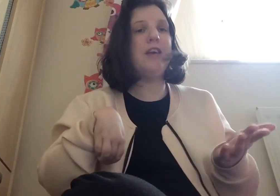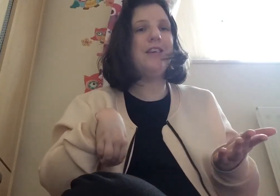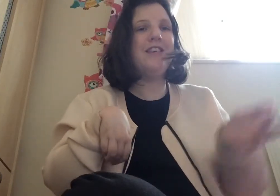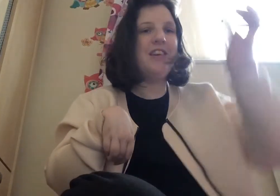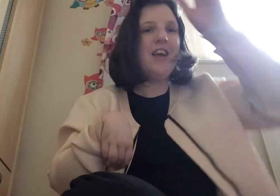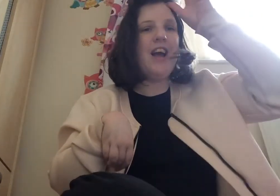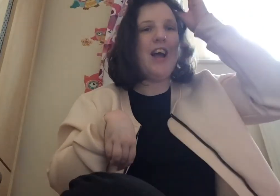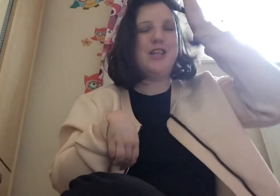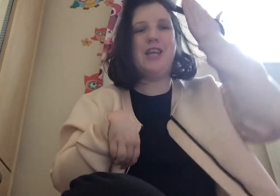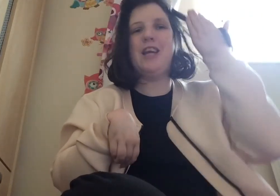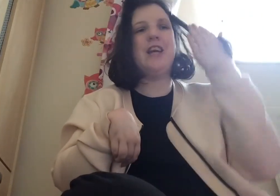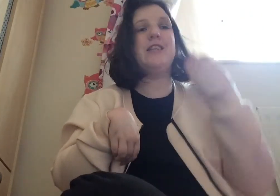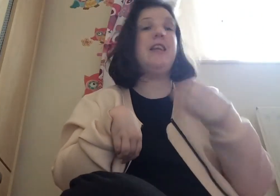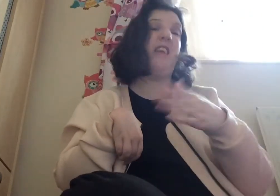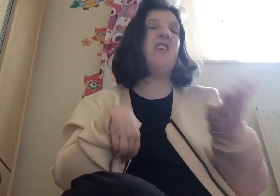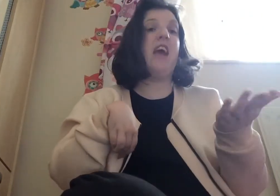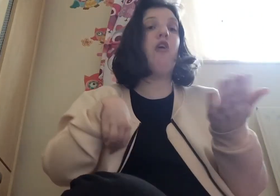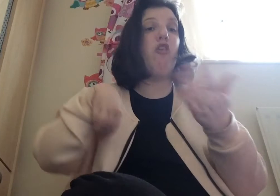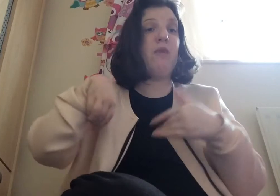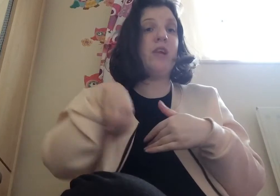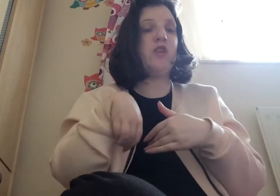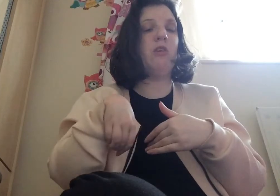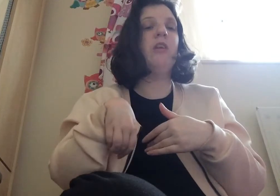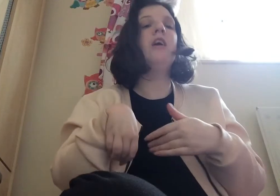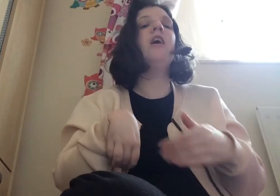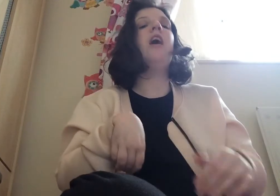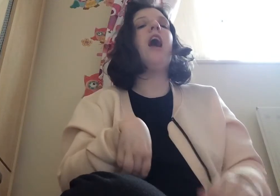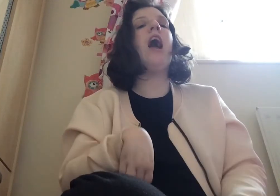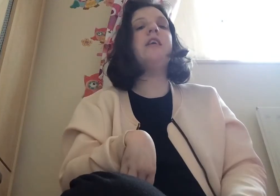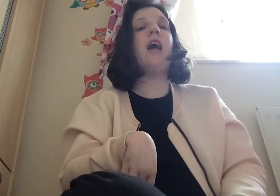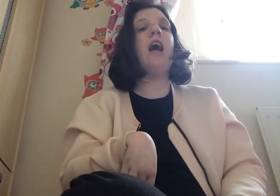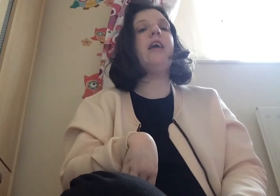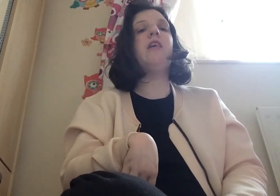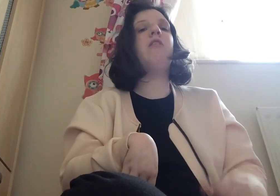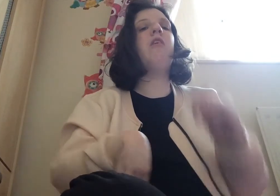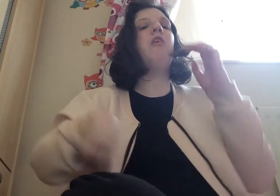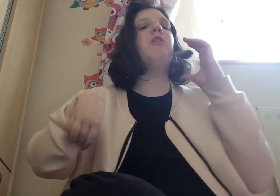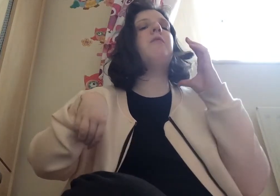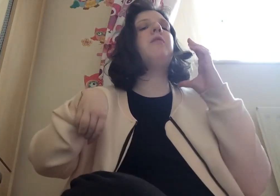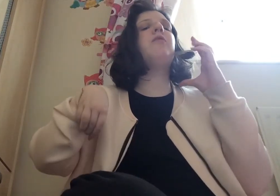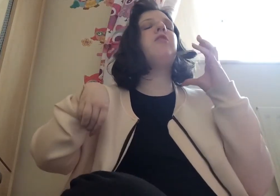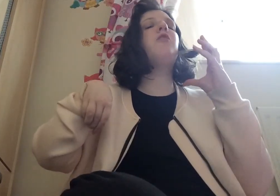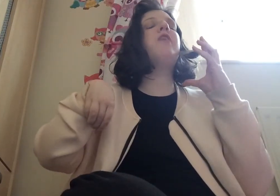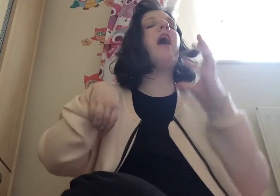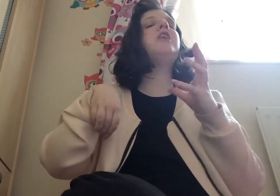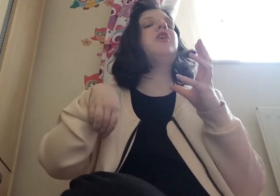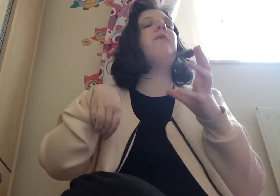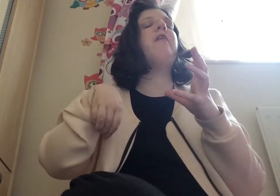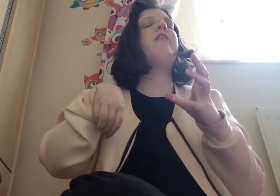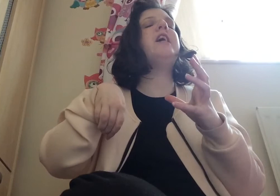and she instantly said yeah courtney mitchell and i oh the reaction on my face